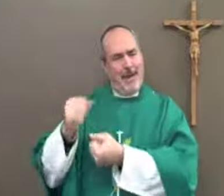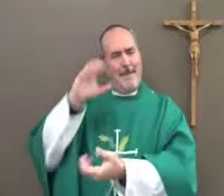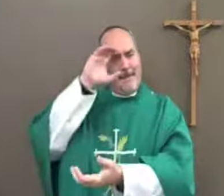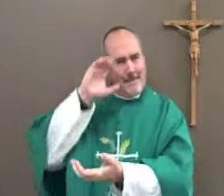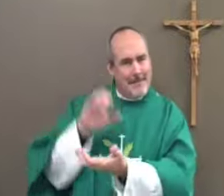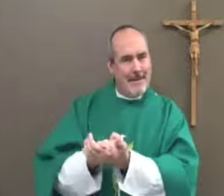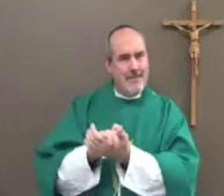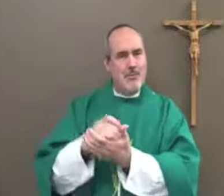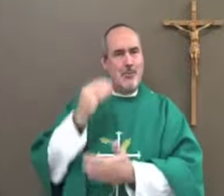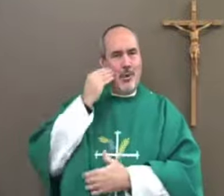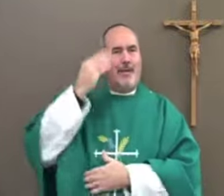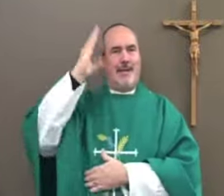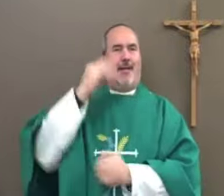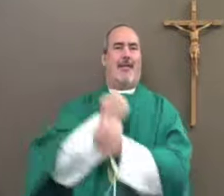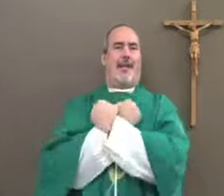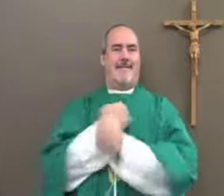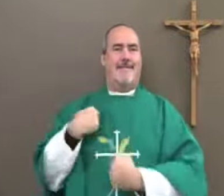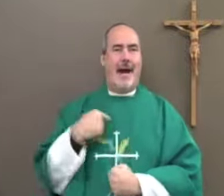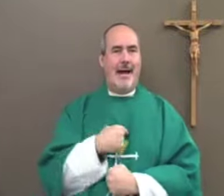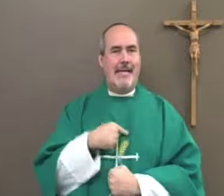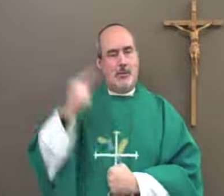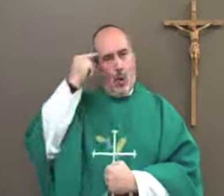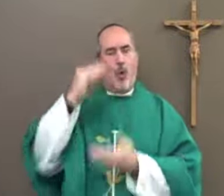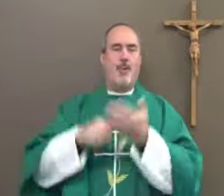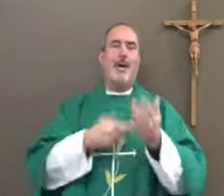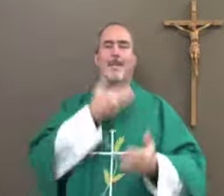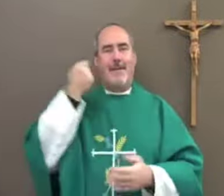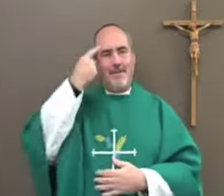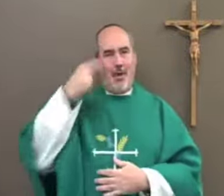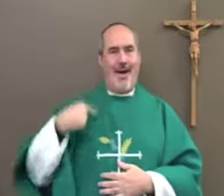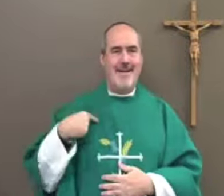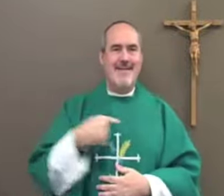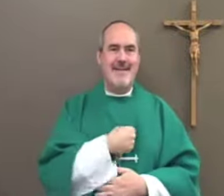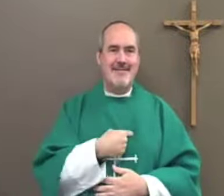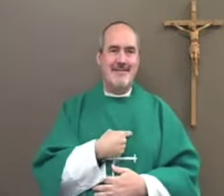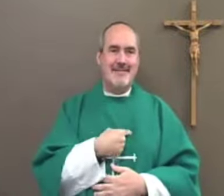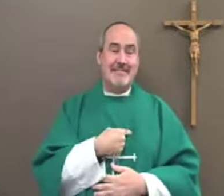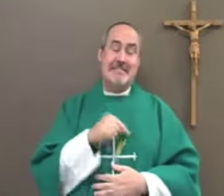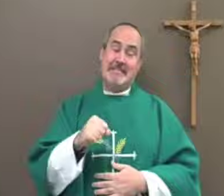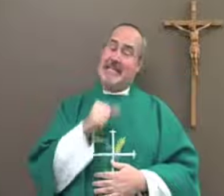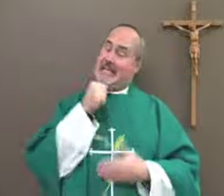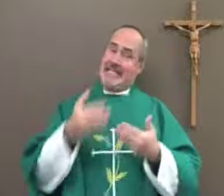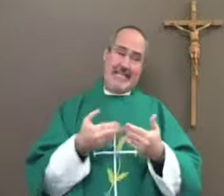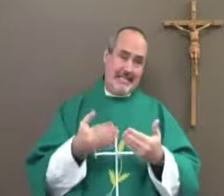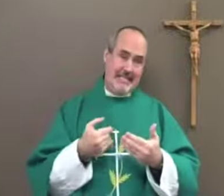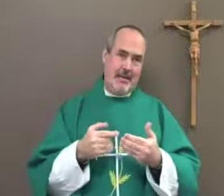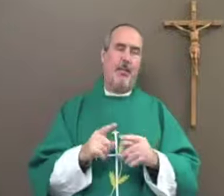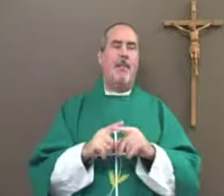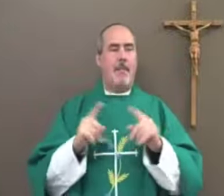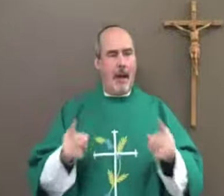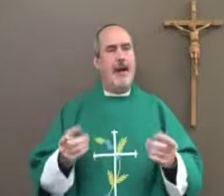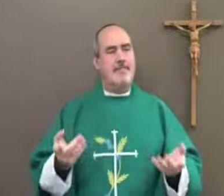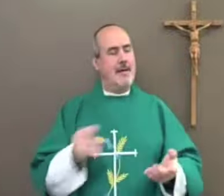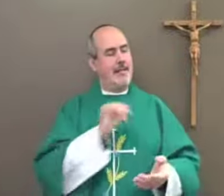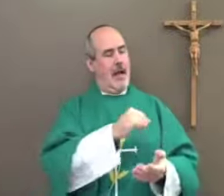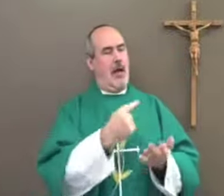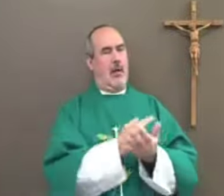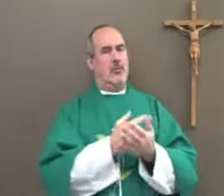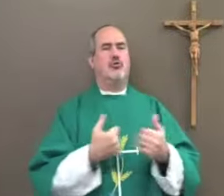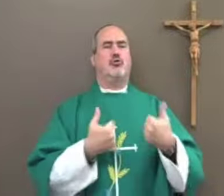that we need to trust and believe in God and know that God loves us and that he knows what's best for us it isn't easy but the